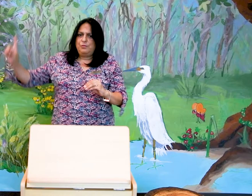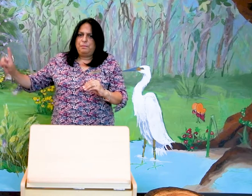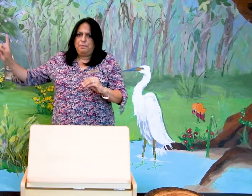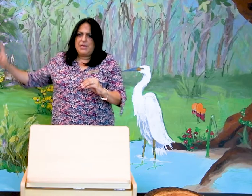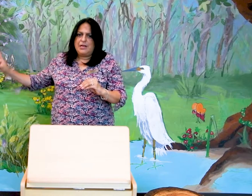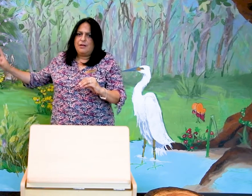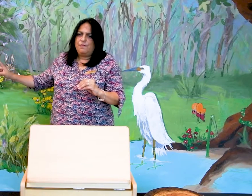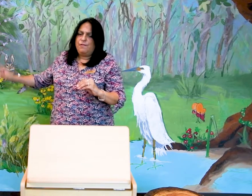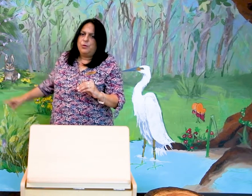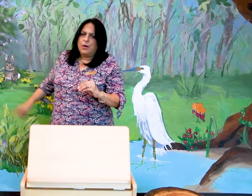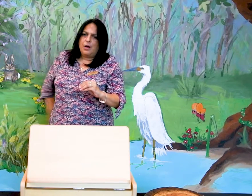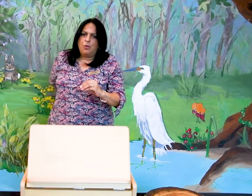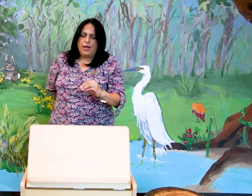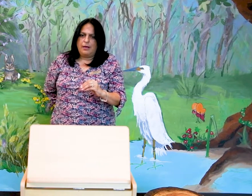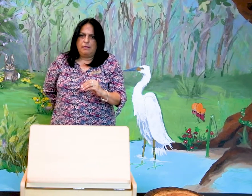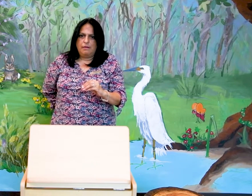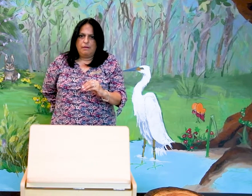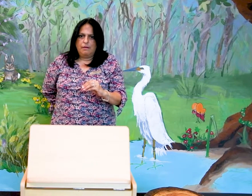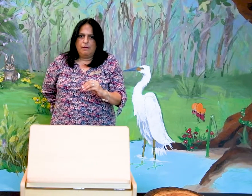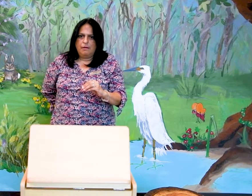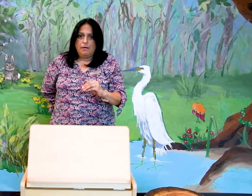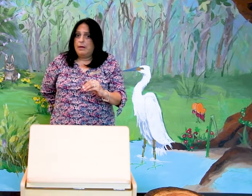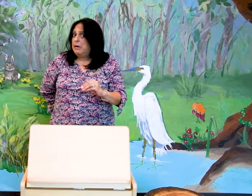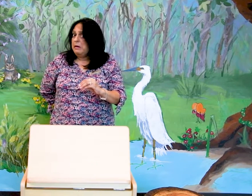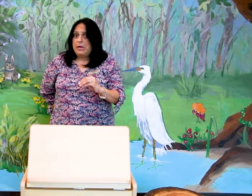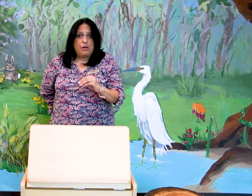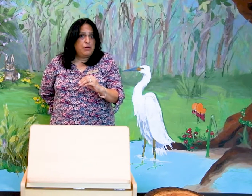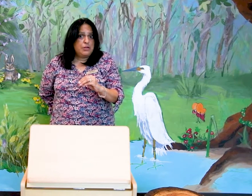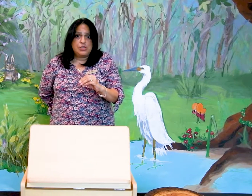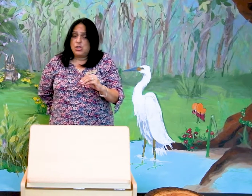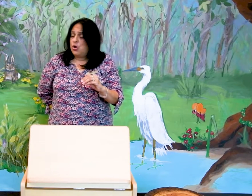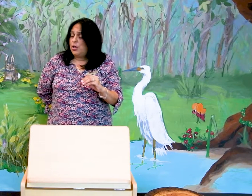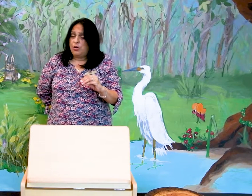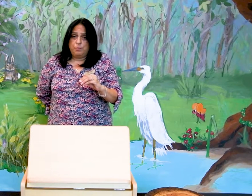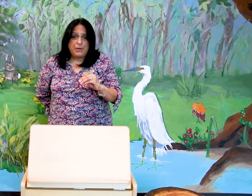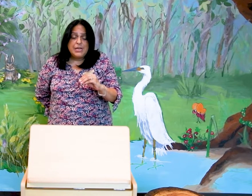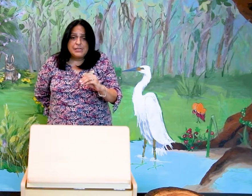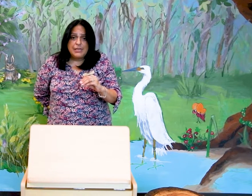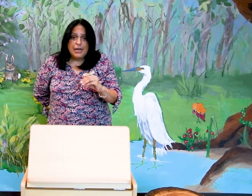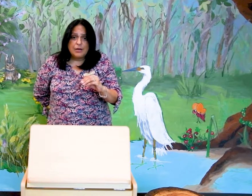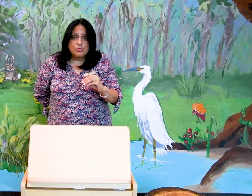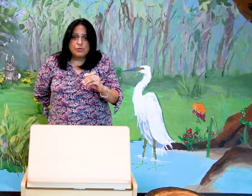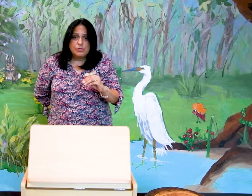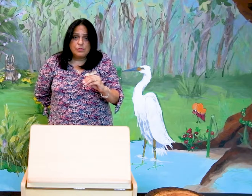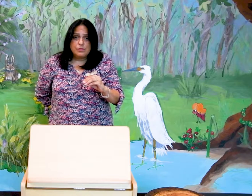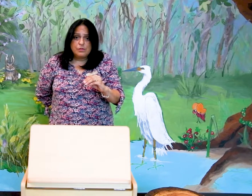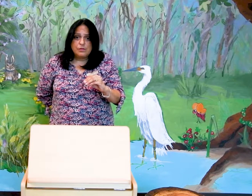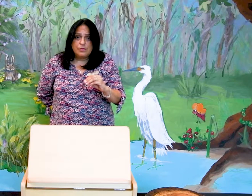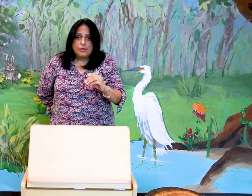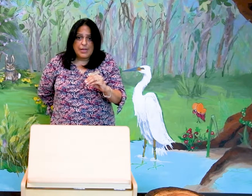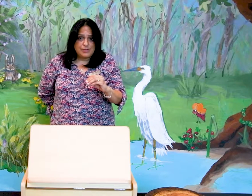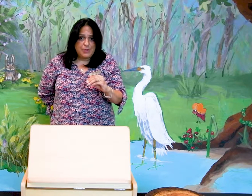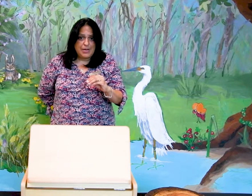piggy flew away. Now there is no little piggies in the house. That's right.